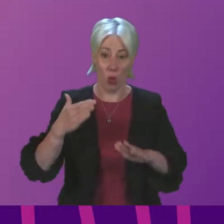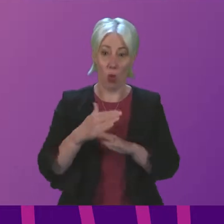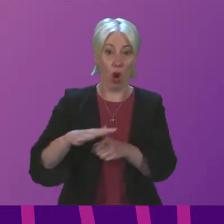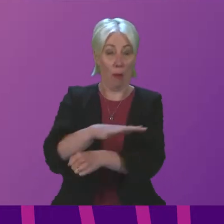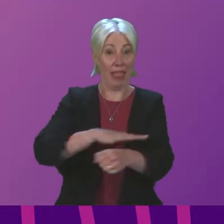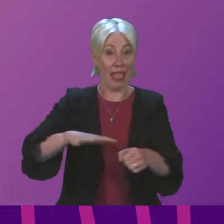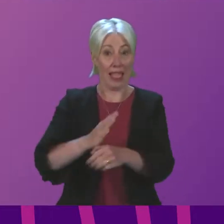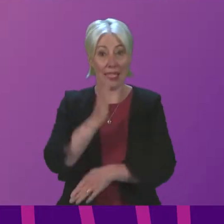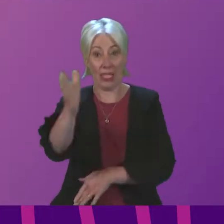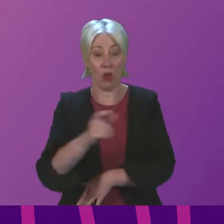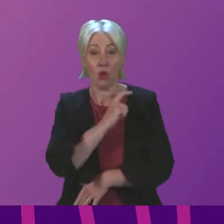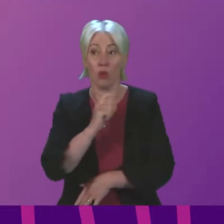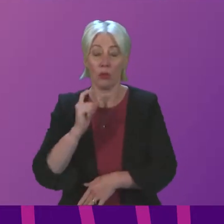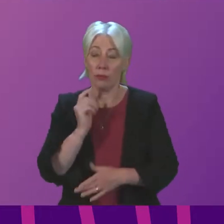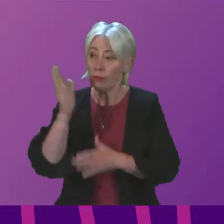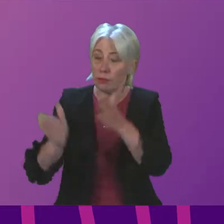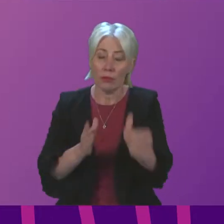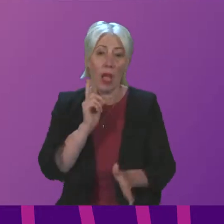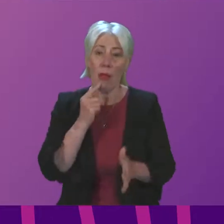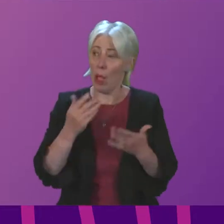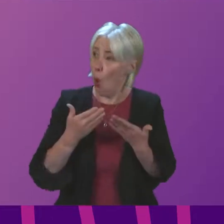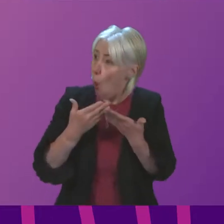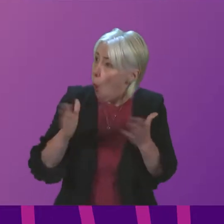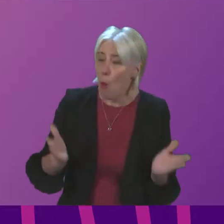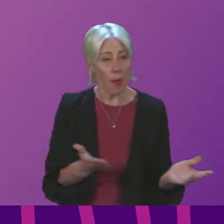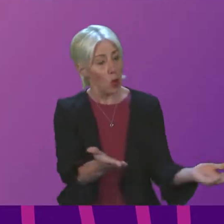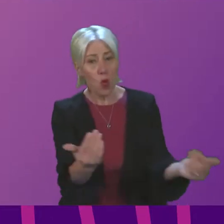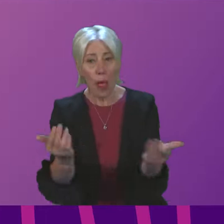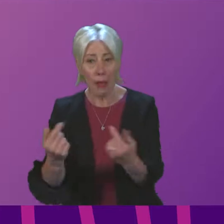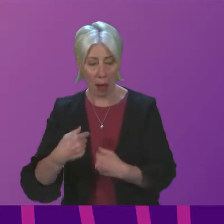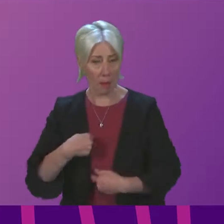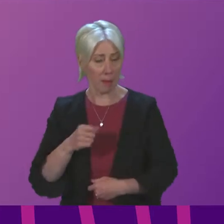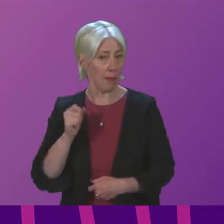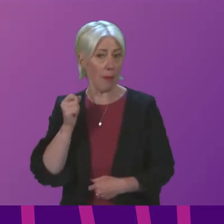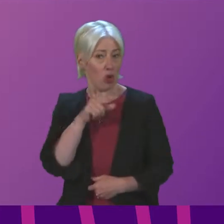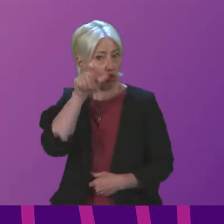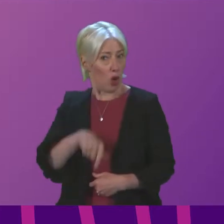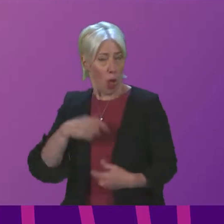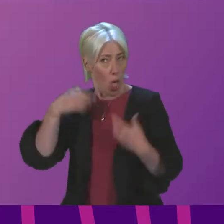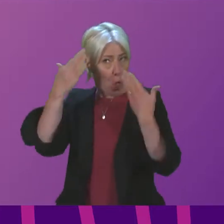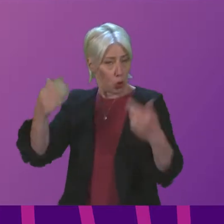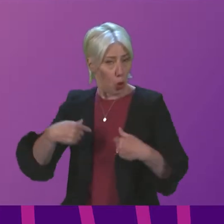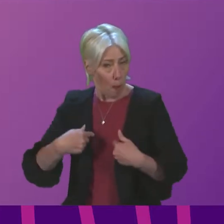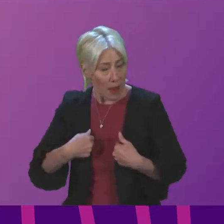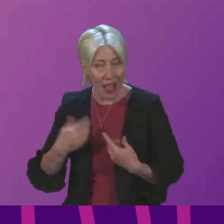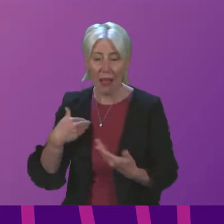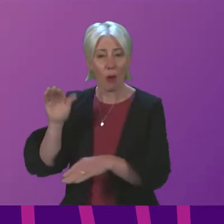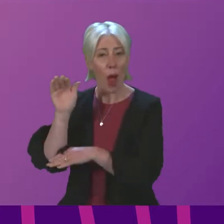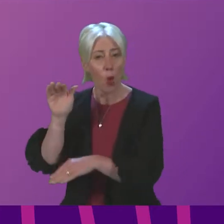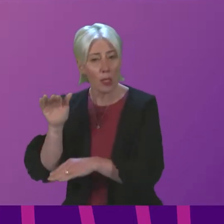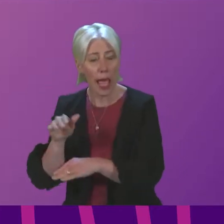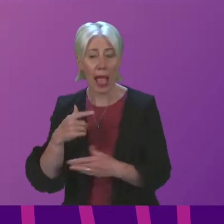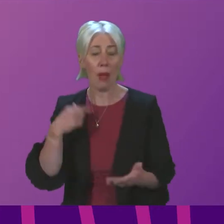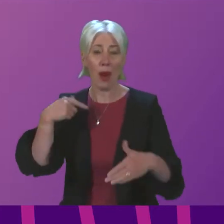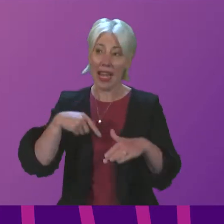People all over the city are open and welcoming to me, a stranger and outsider, and I am struck by just how much